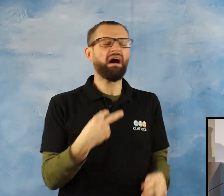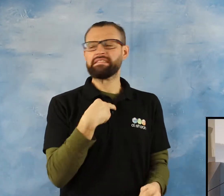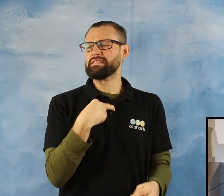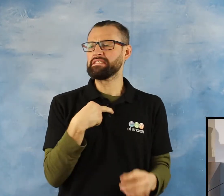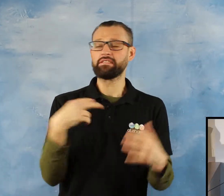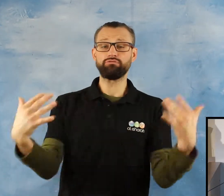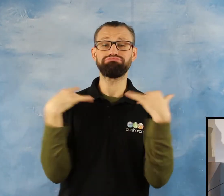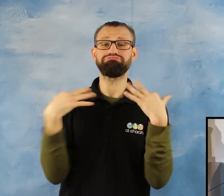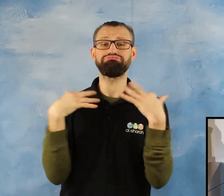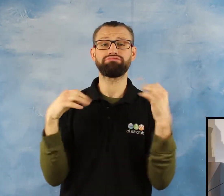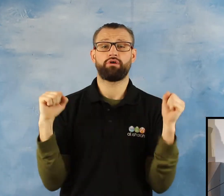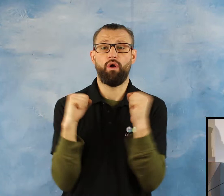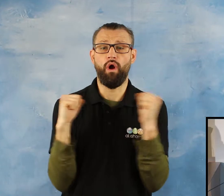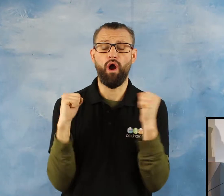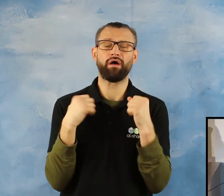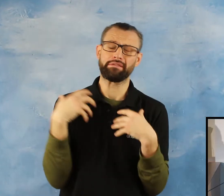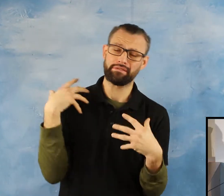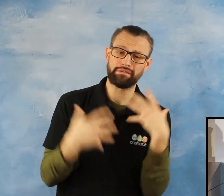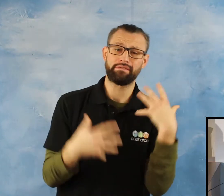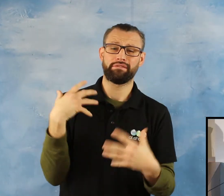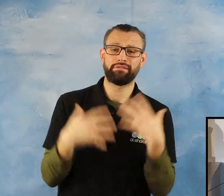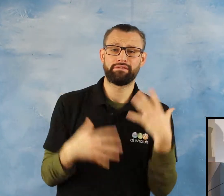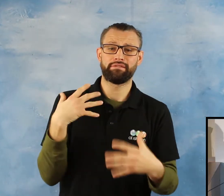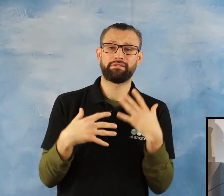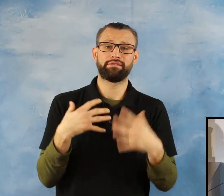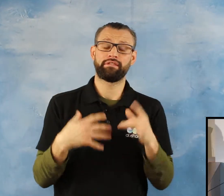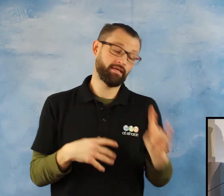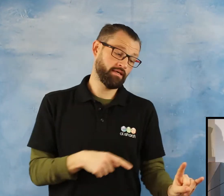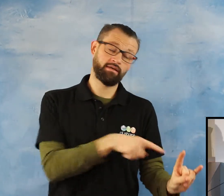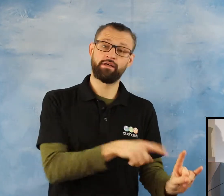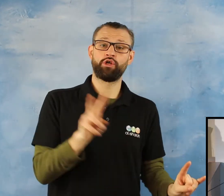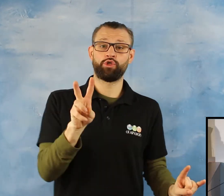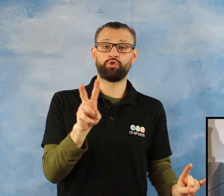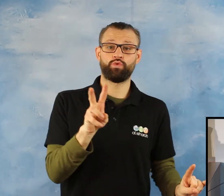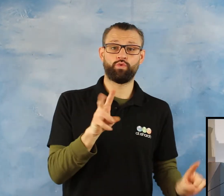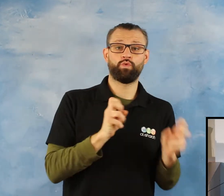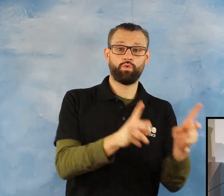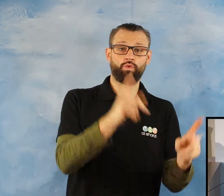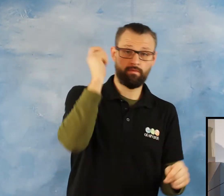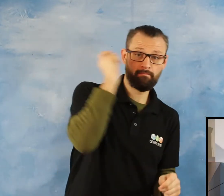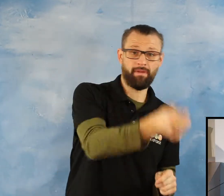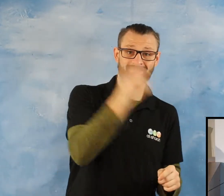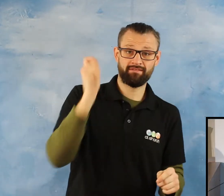in Jahannam there will be two kinds of punishment in hellfire. One is the heat, the hellfire, the burning,